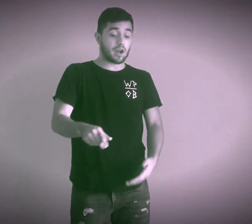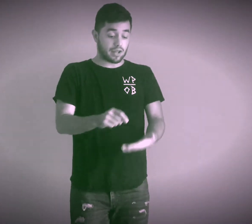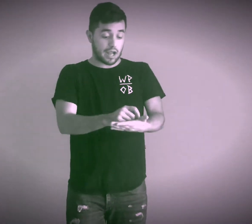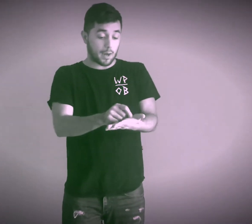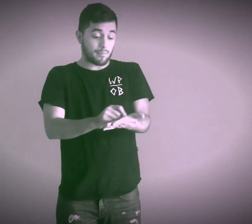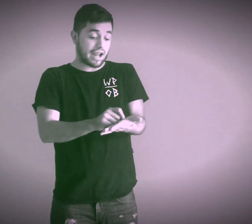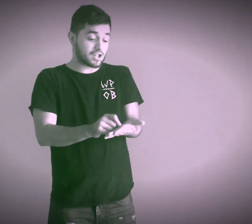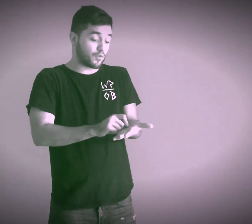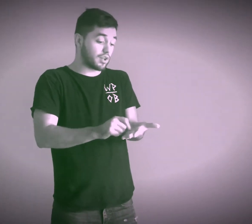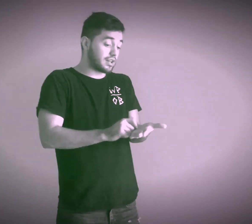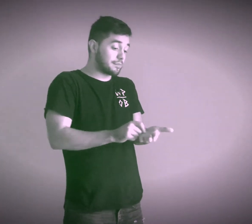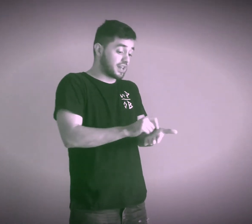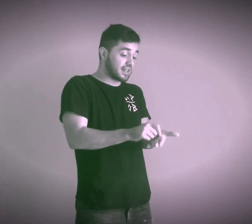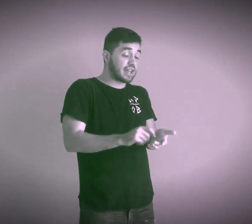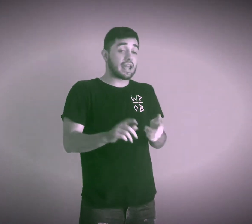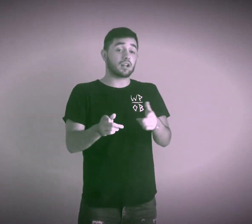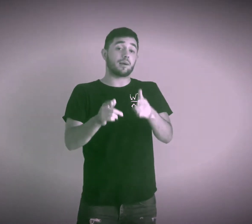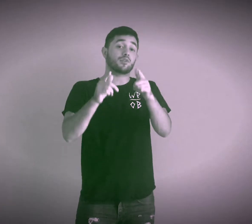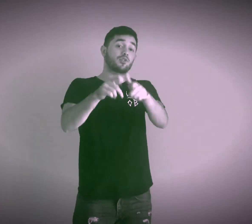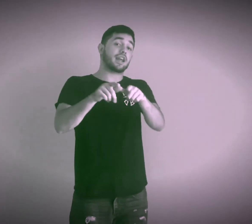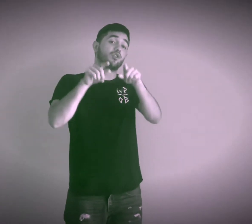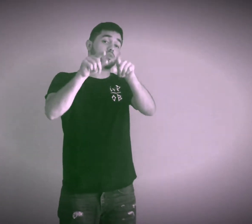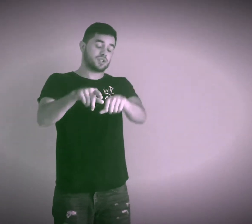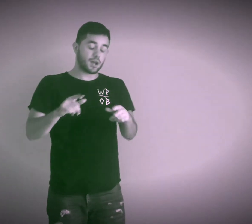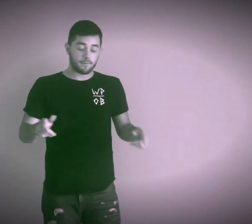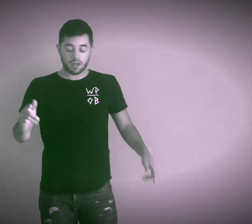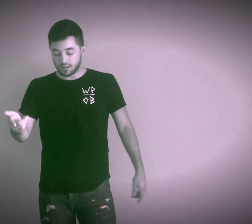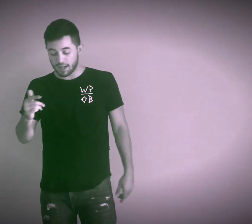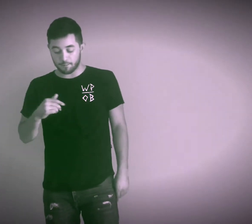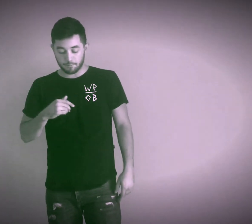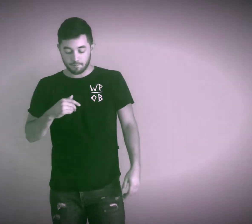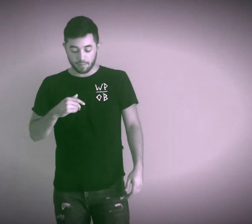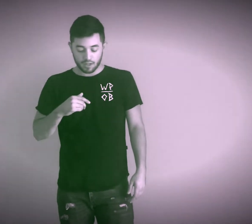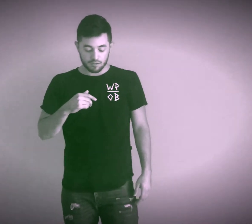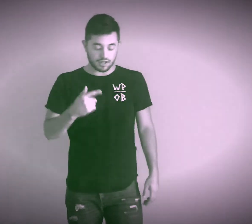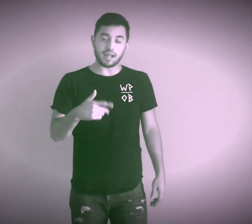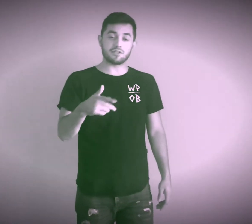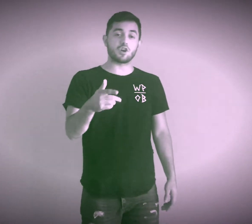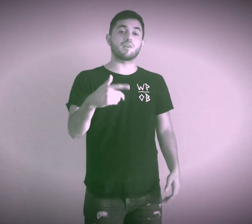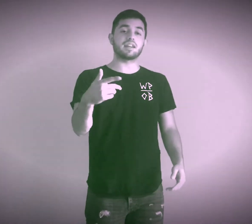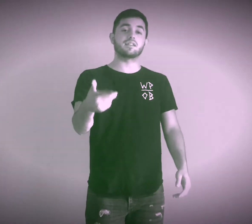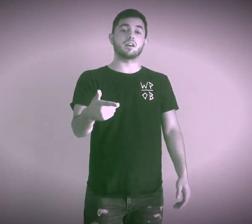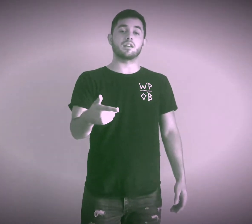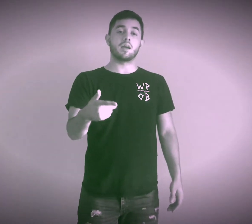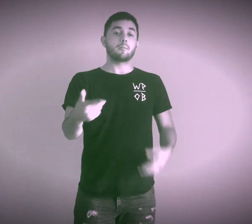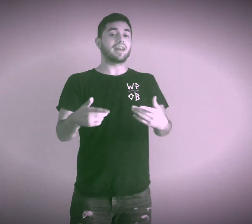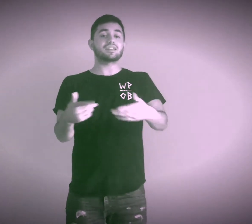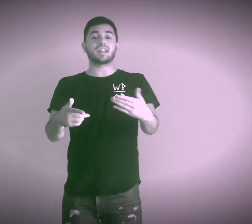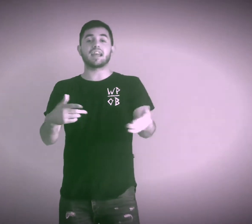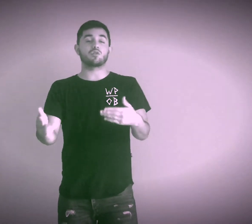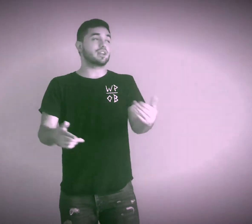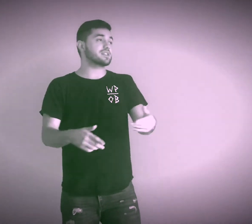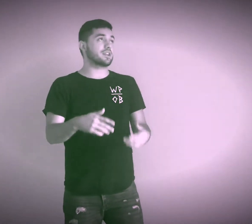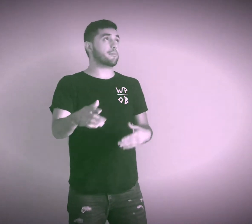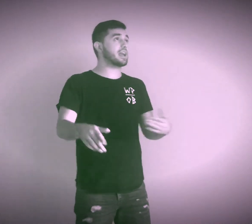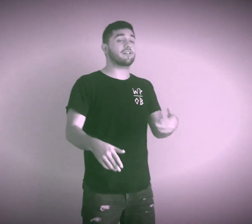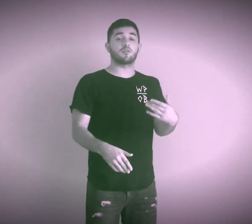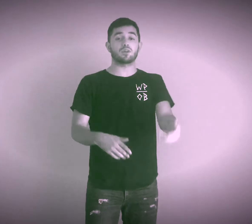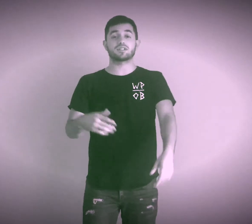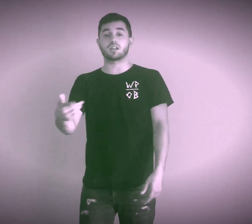-rounded Got a pad that's full of clips like a gay club in Orlando What's up? Damn, the damage already done Managed to handle this and not panic for what's